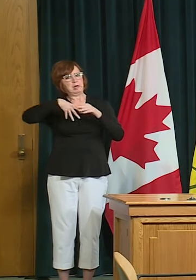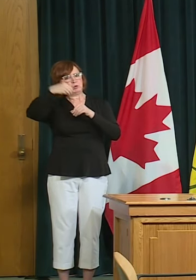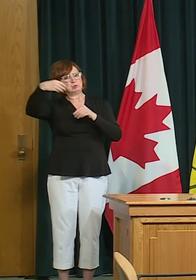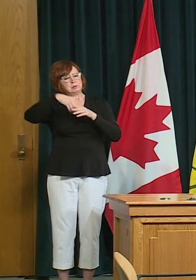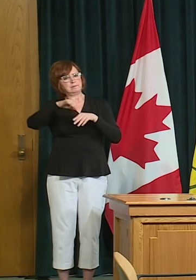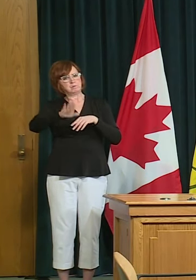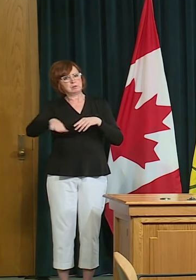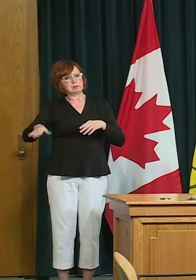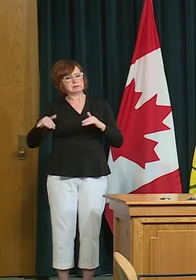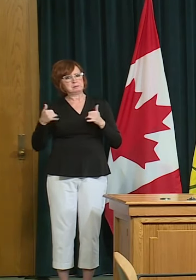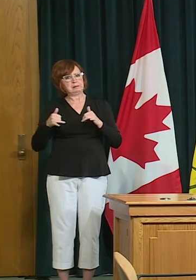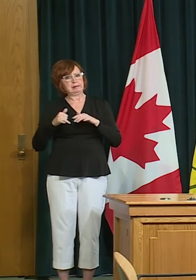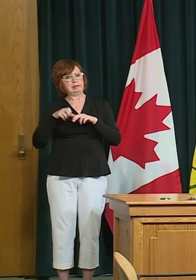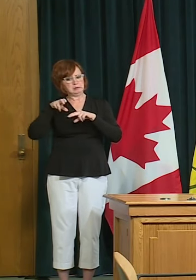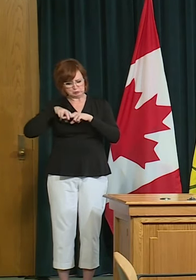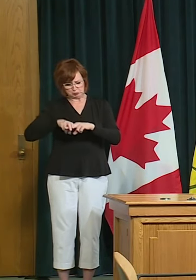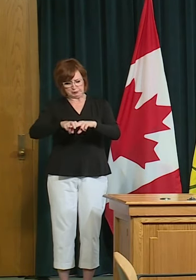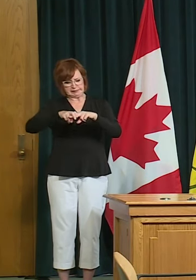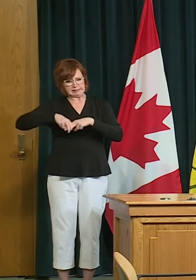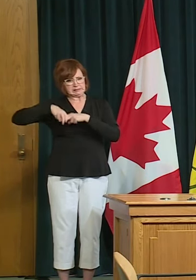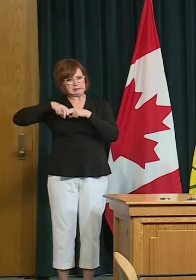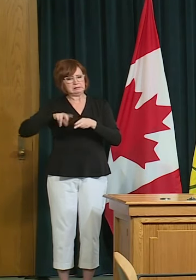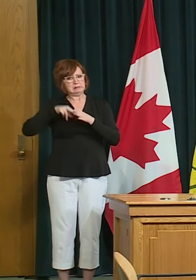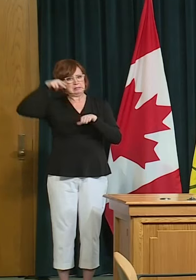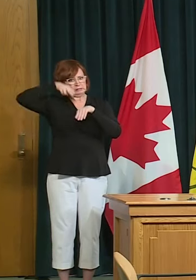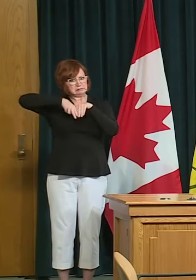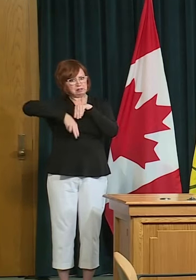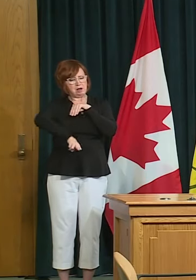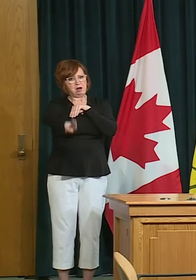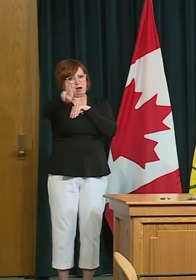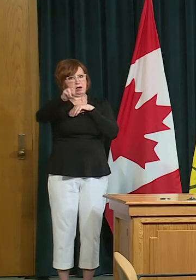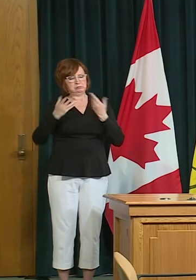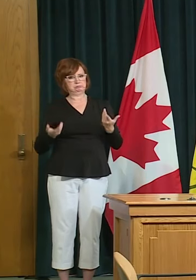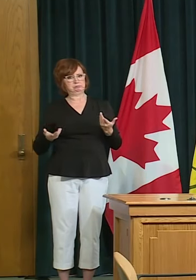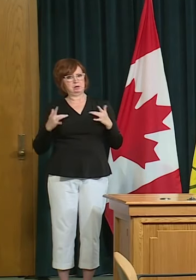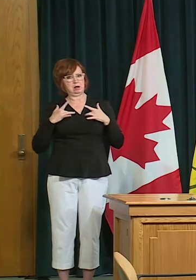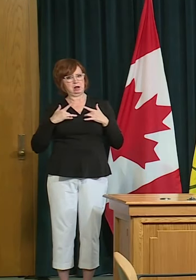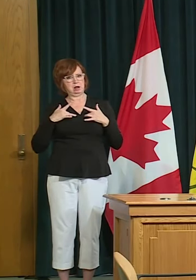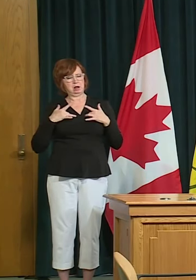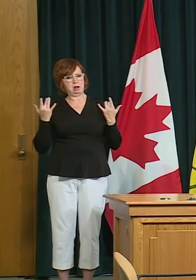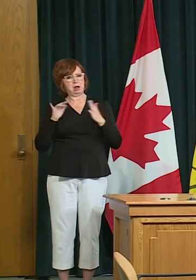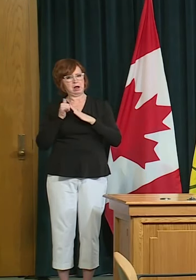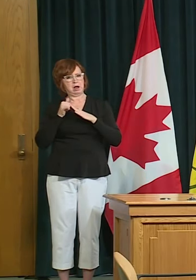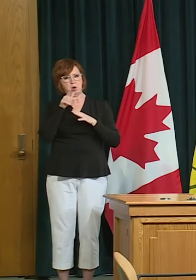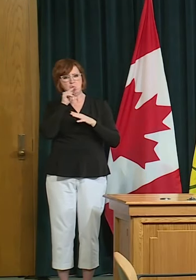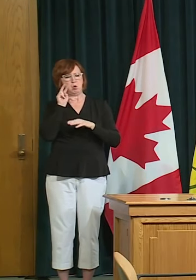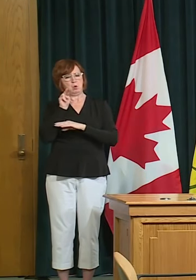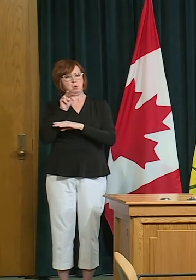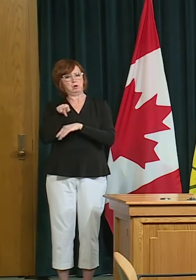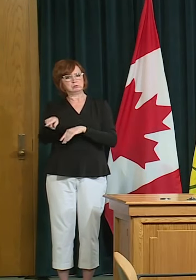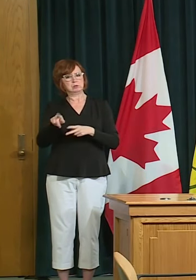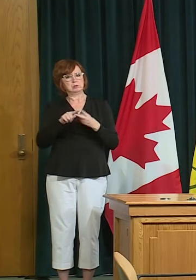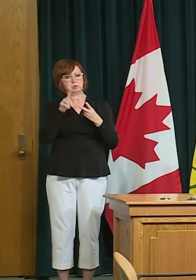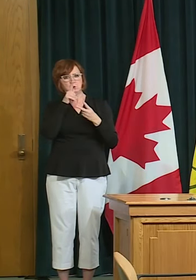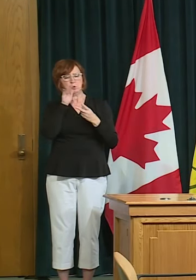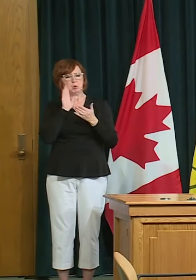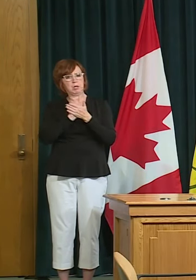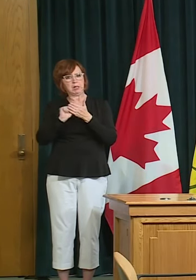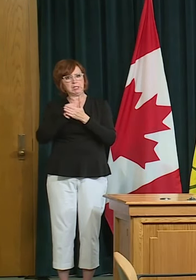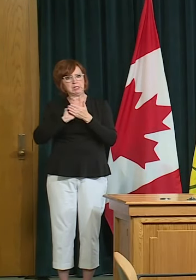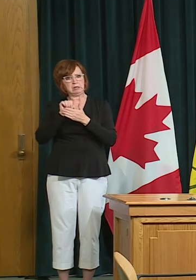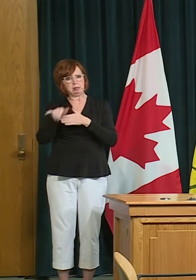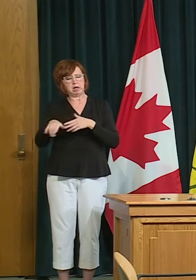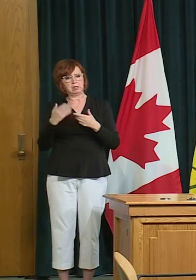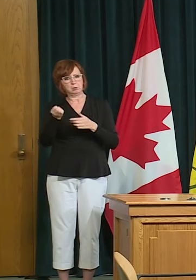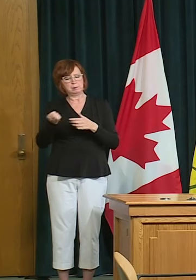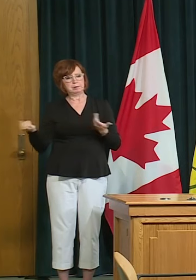of an earlier reopening date compared to phase four but you know there'll have to be some awareness in